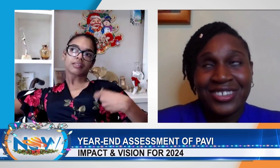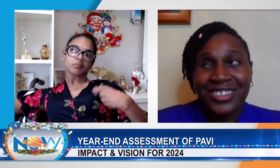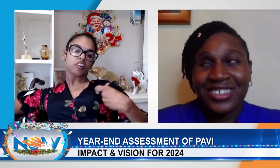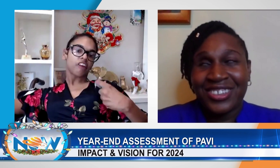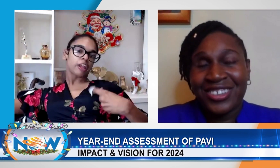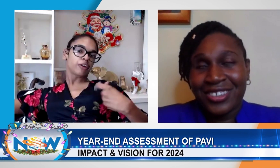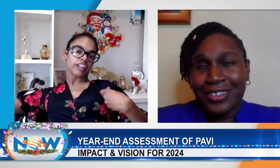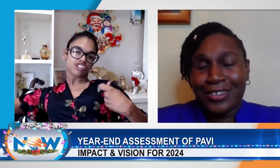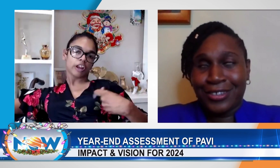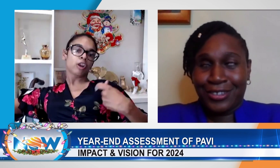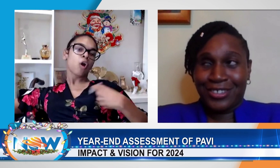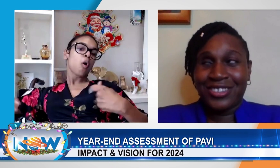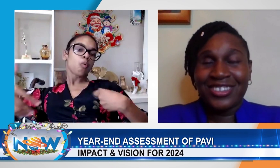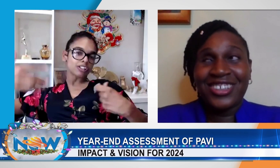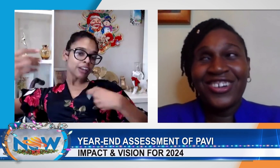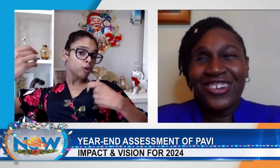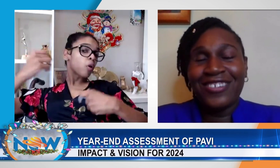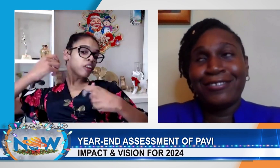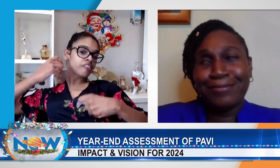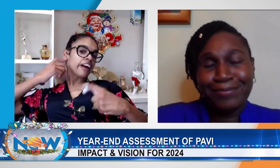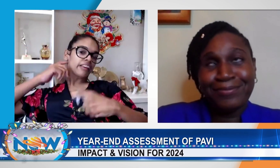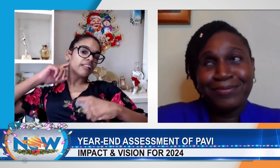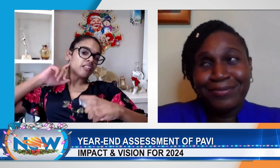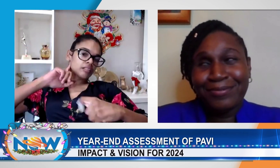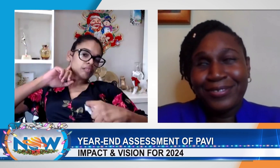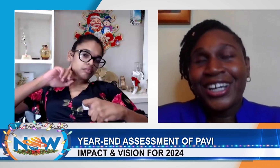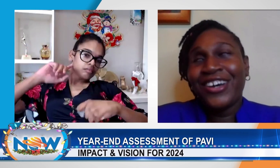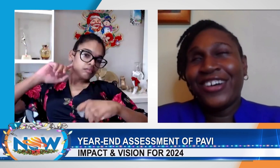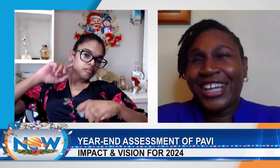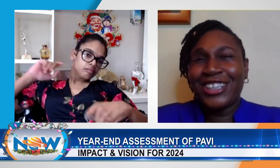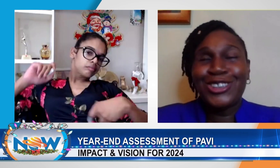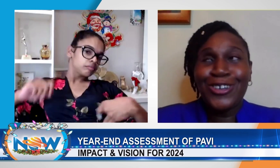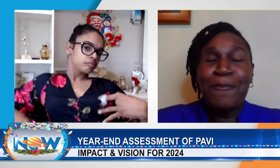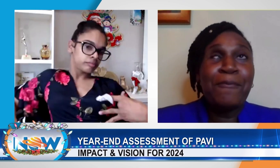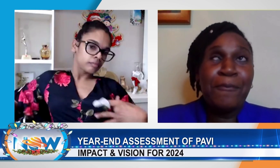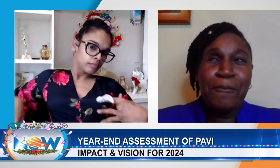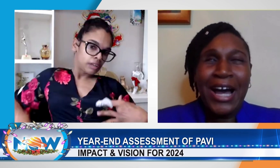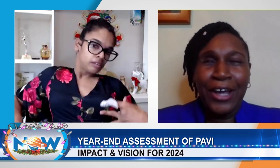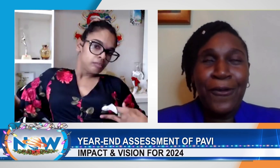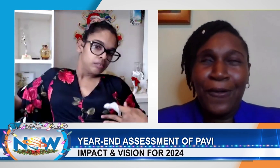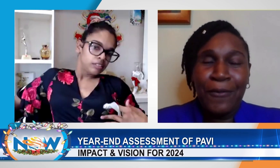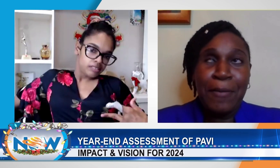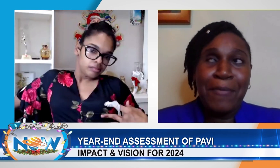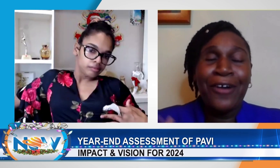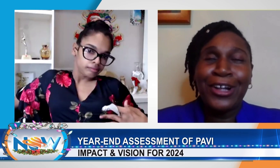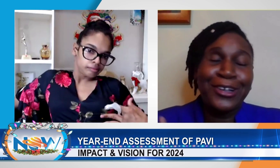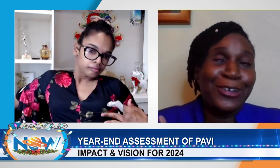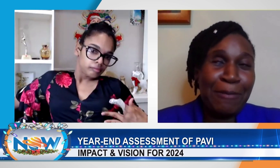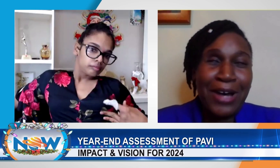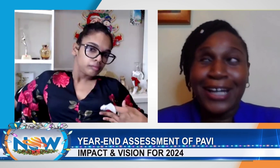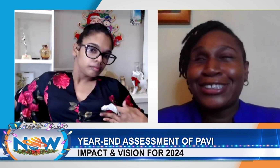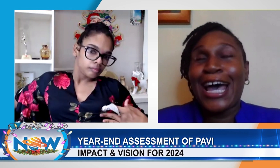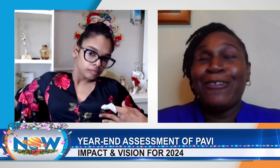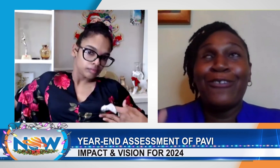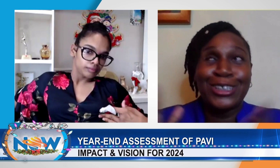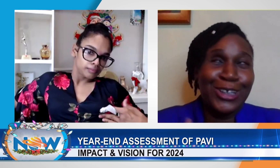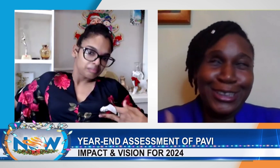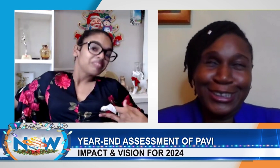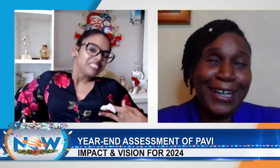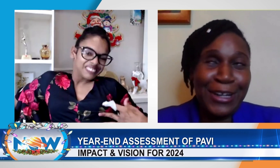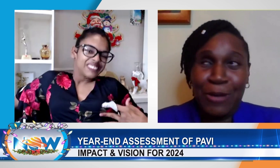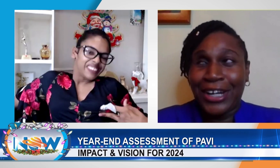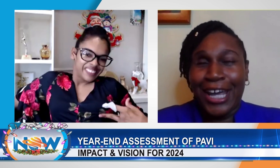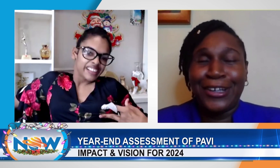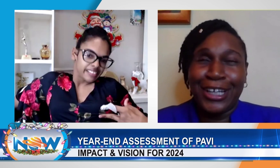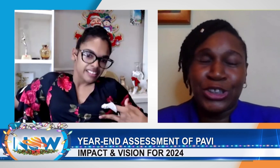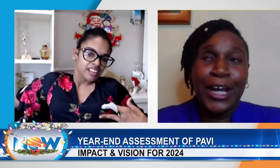background in terms of education? What are you qualifying in? Okay, so my whole career path, I was